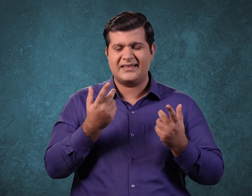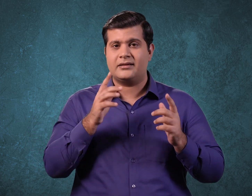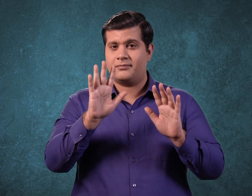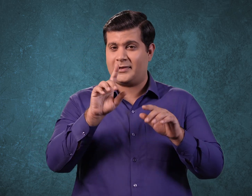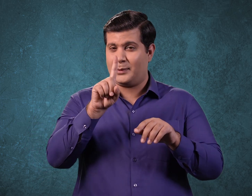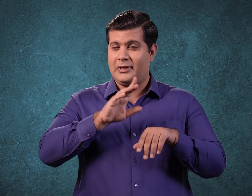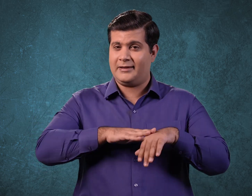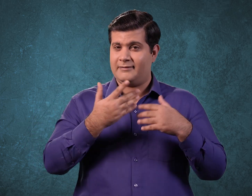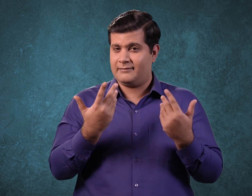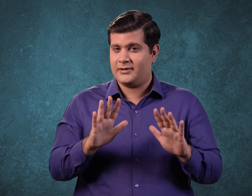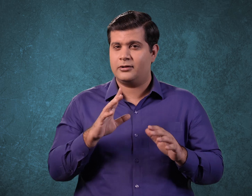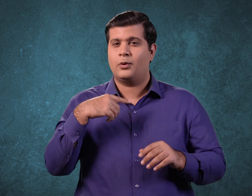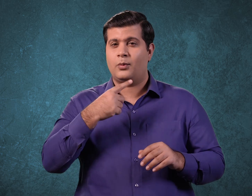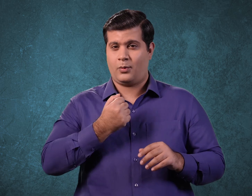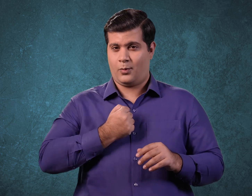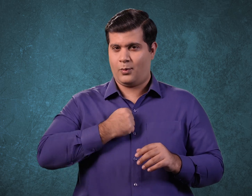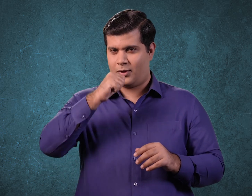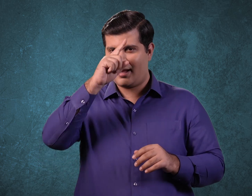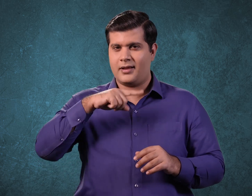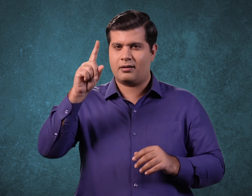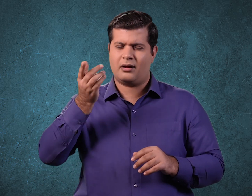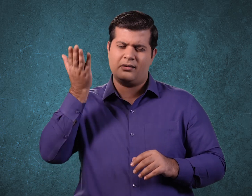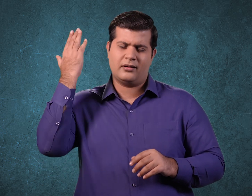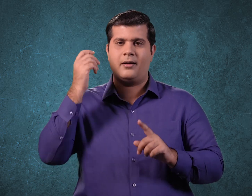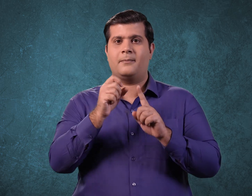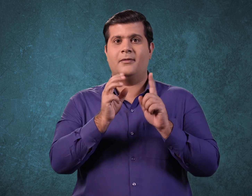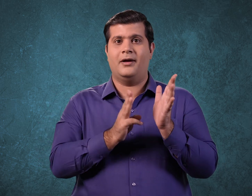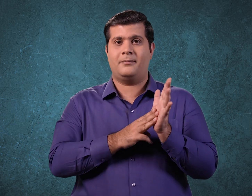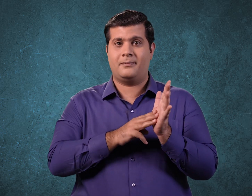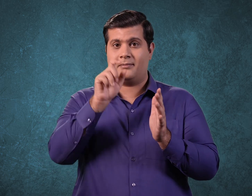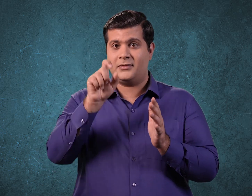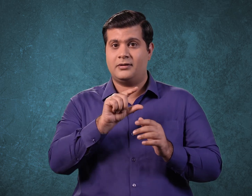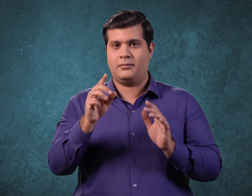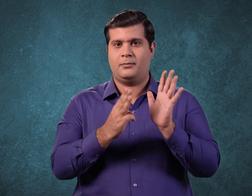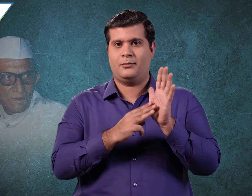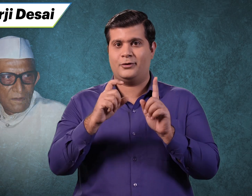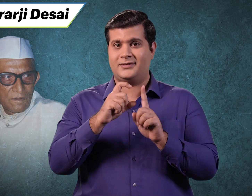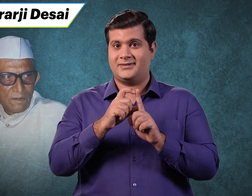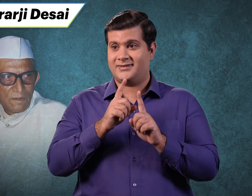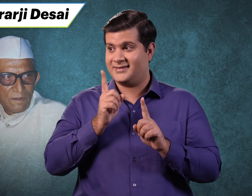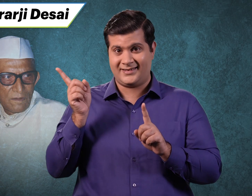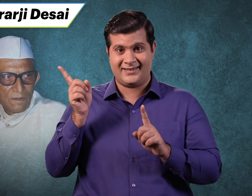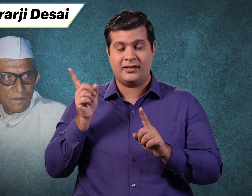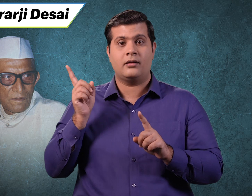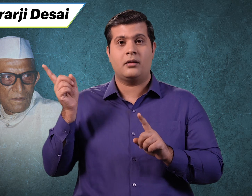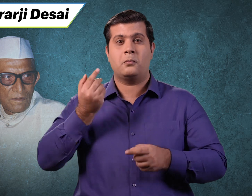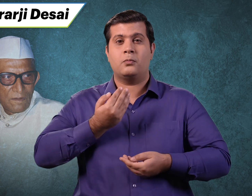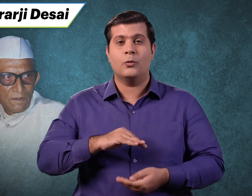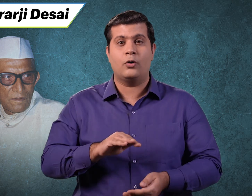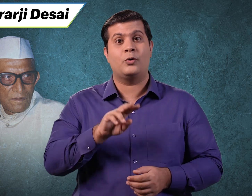Let me tell you that Indian Prime Minister Murardi Desai was born on